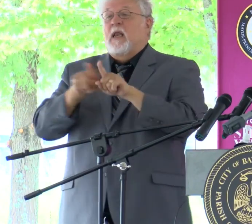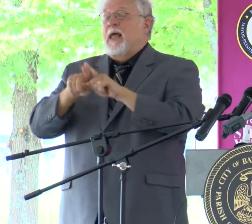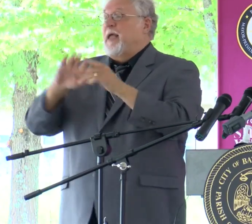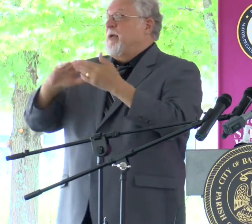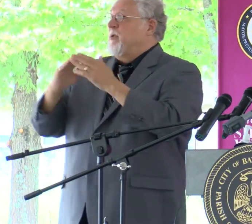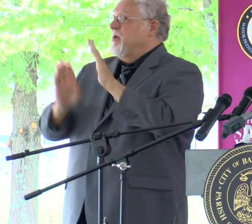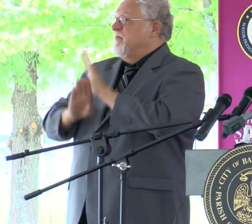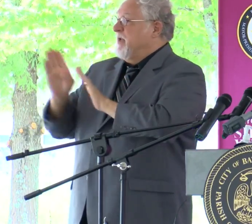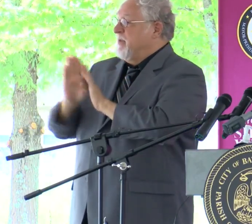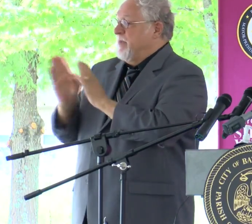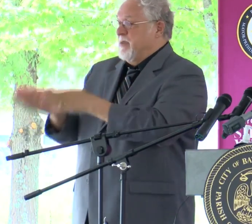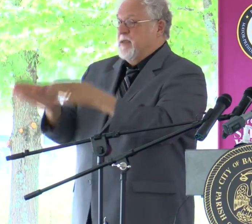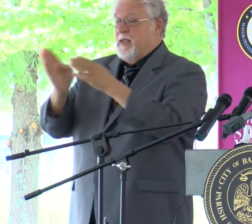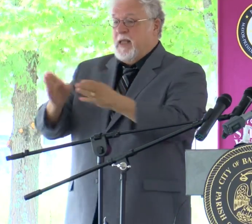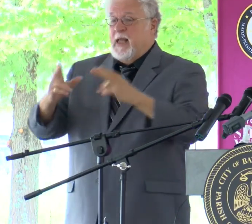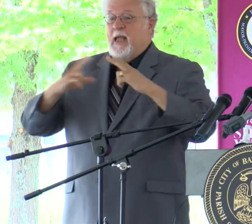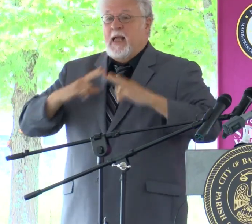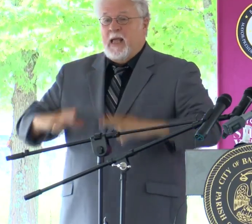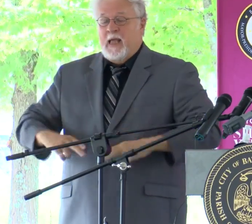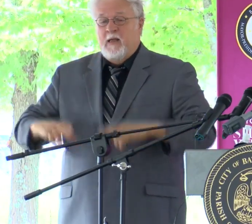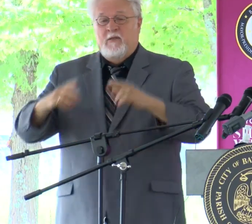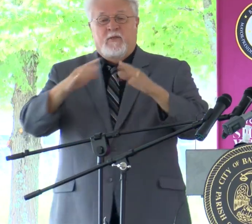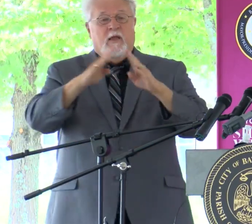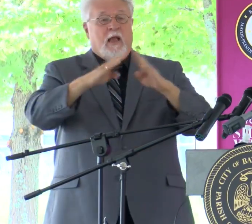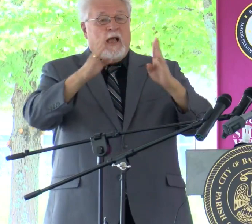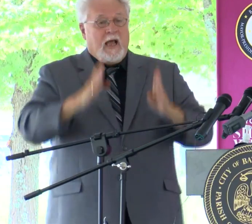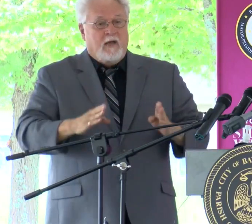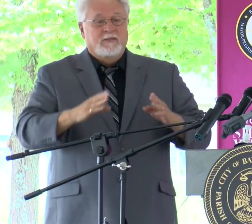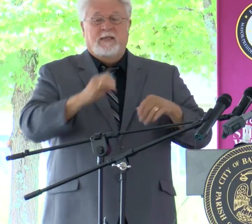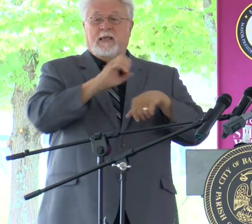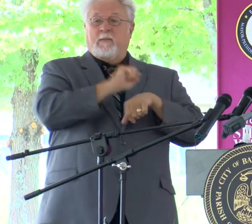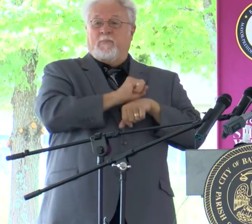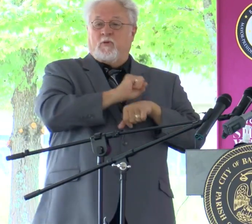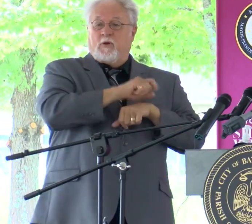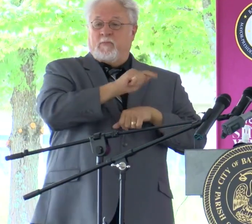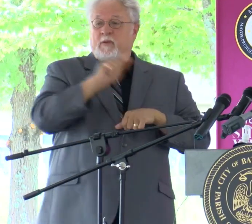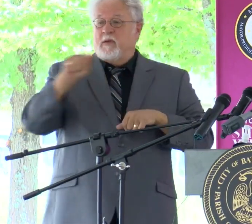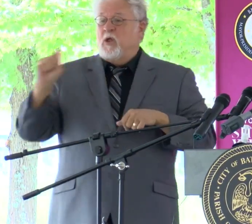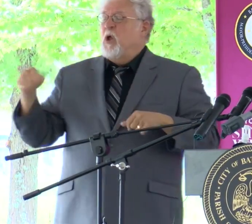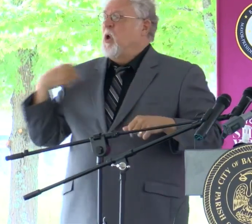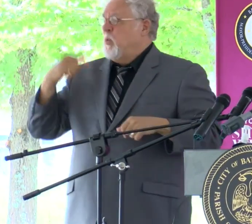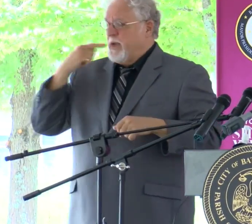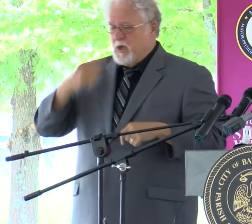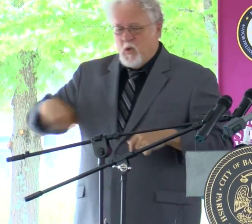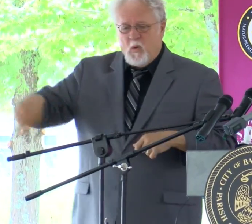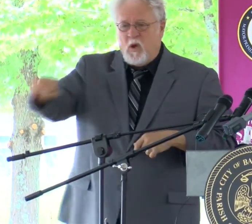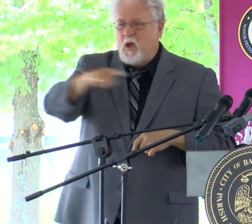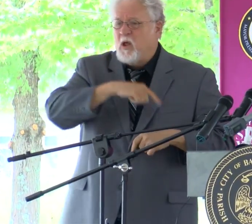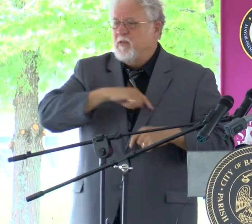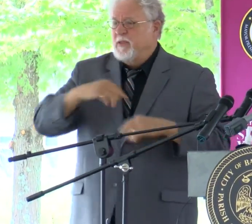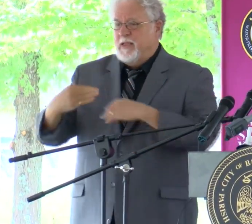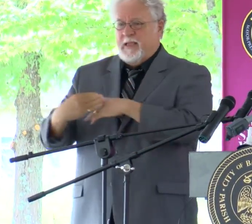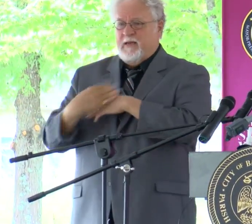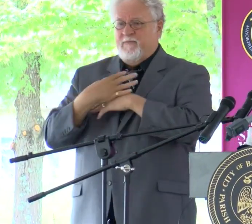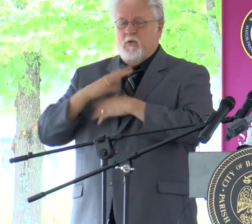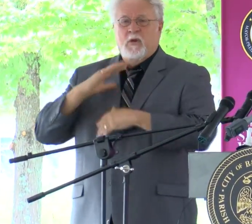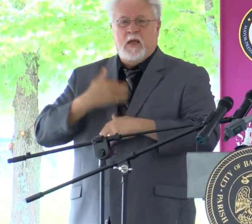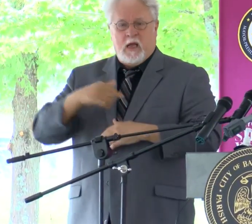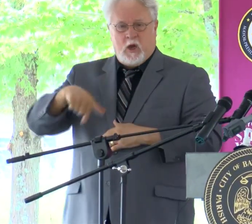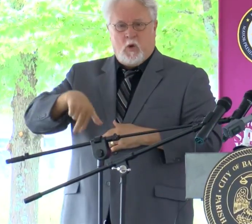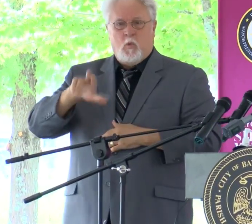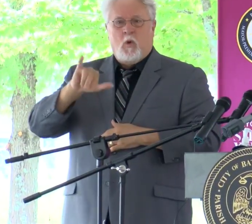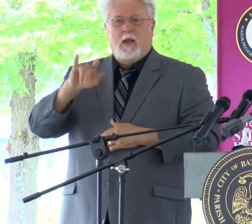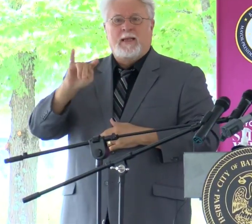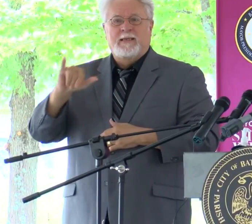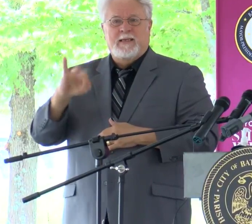development, health, housing, and employment, because we know all of these sectors influence our quality of